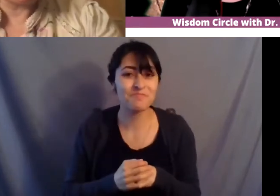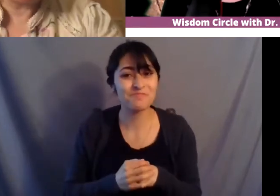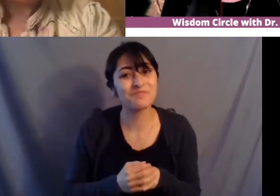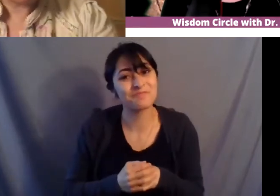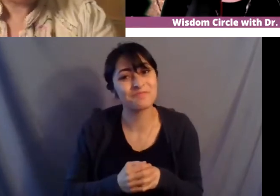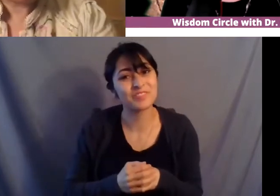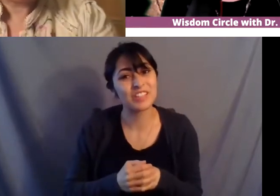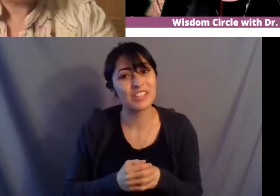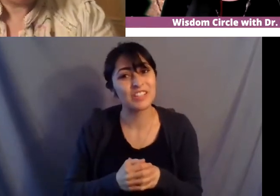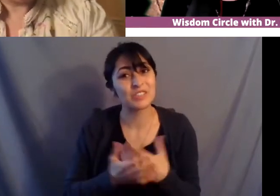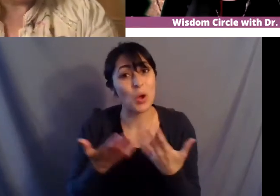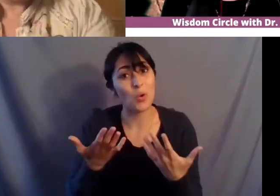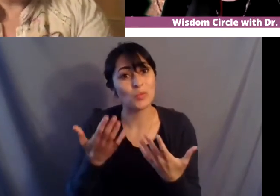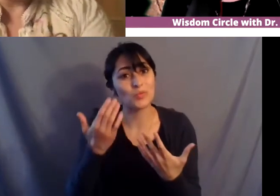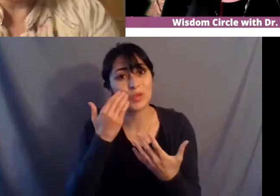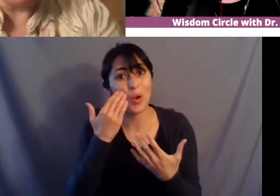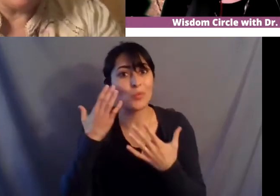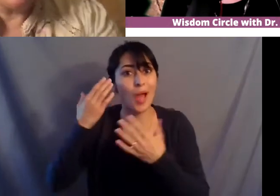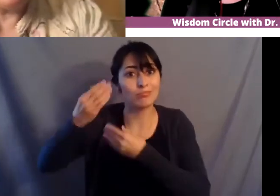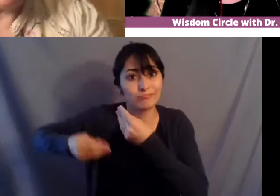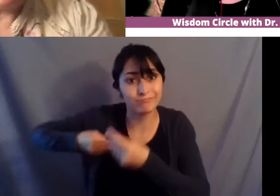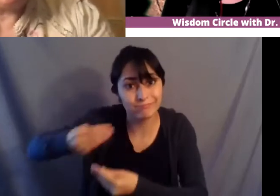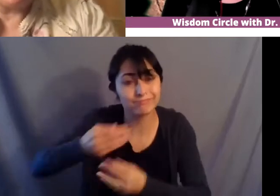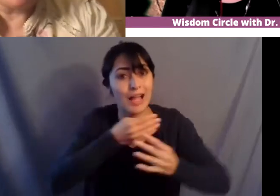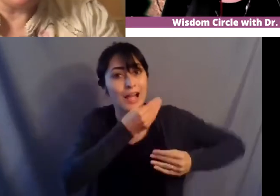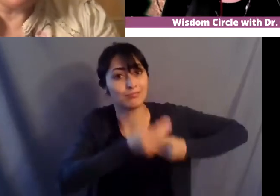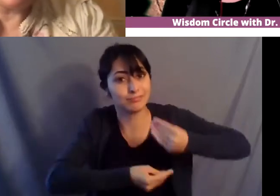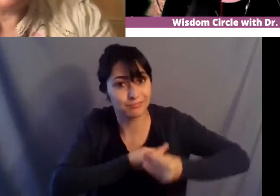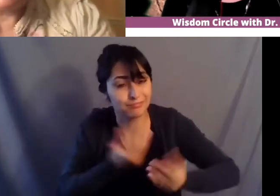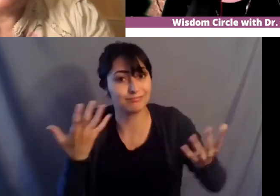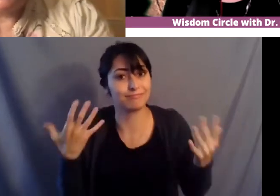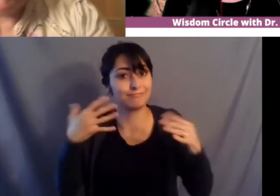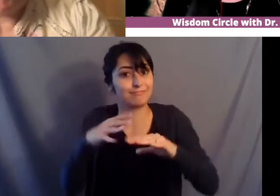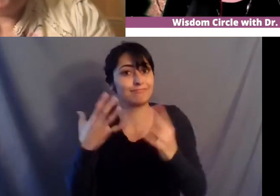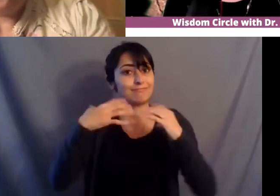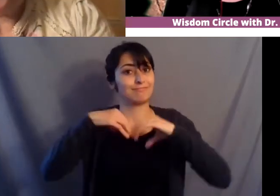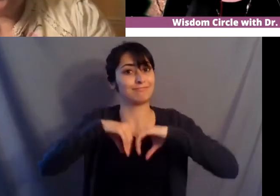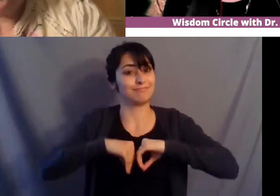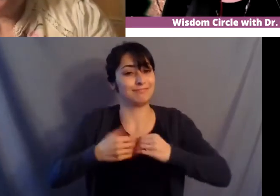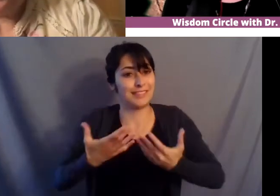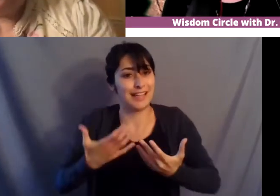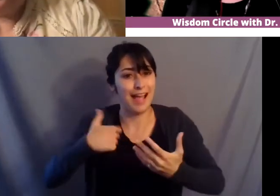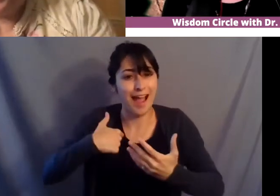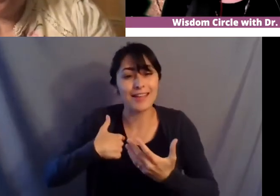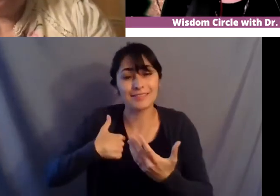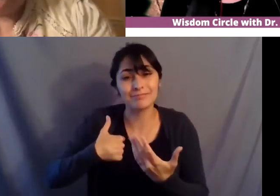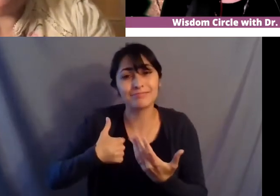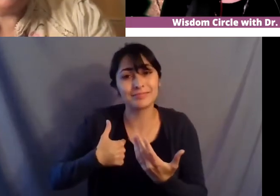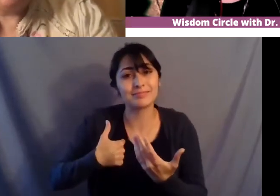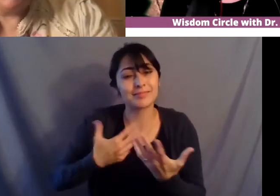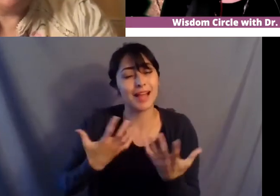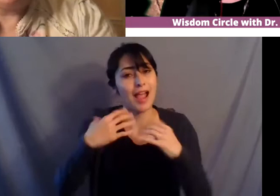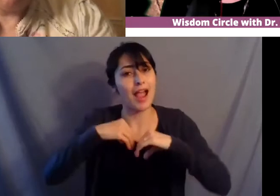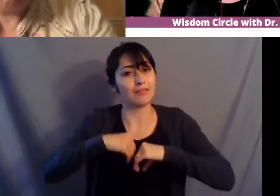kind of the intergenerational a long intergenerational consciousness that um that i would carry